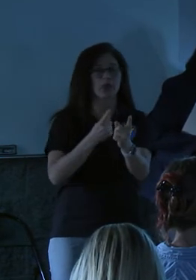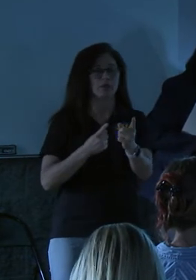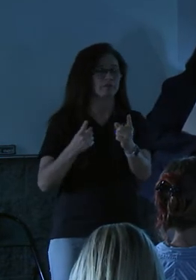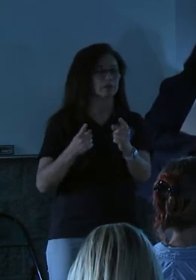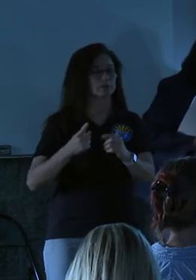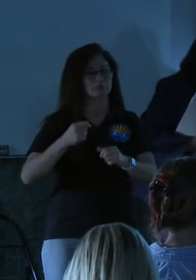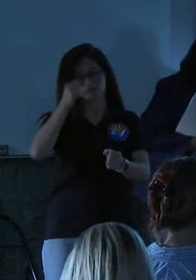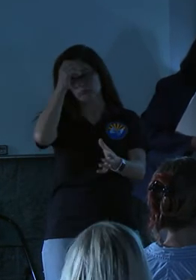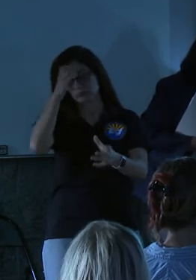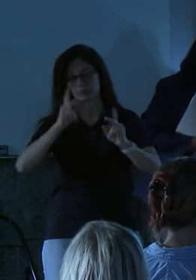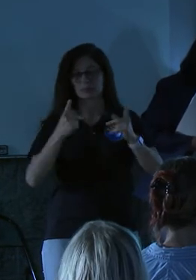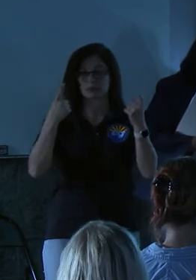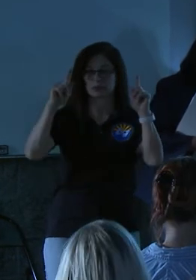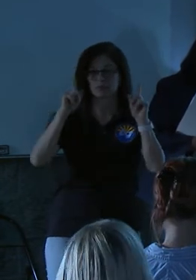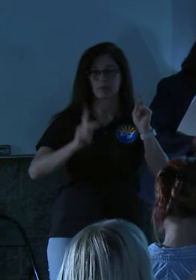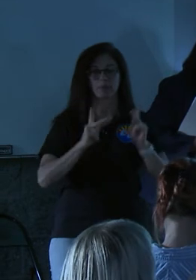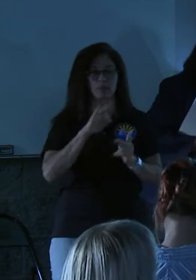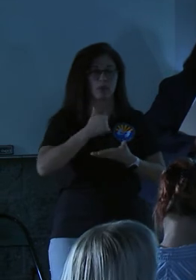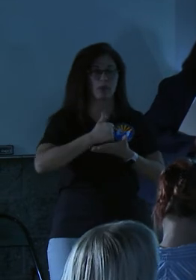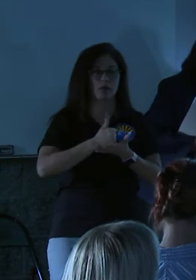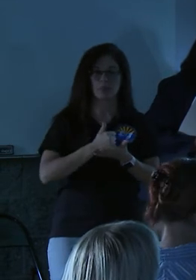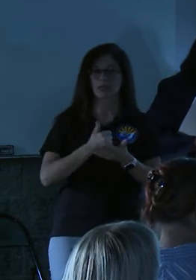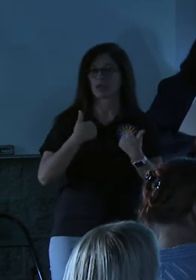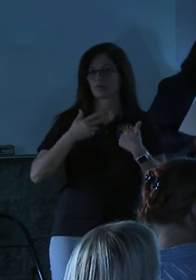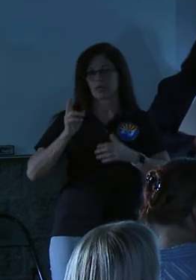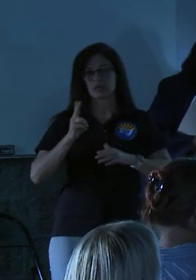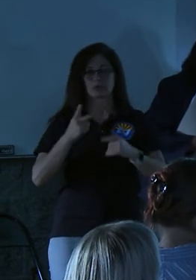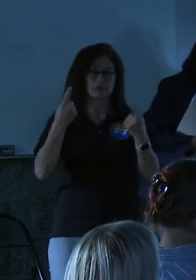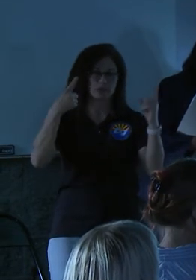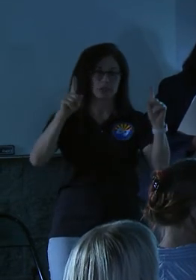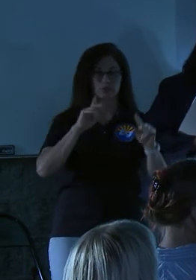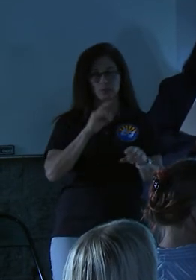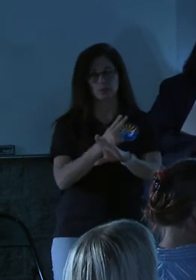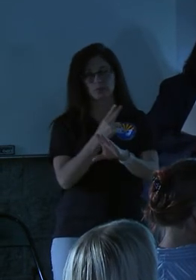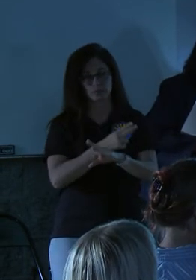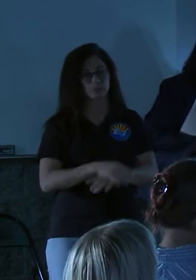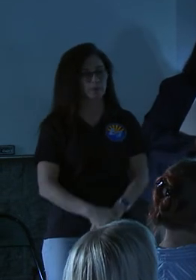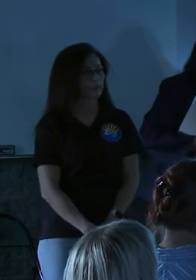we're working with, successful people that have a track record of success that we're going to work with.